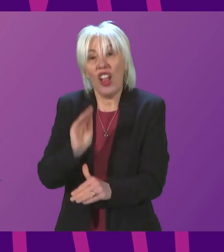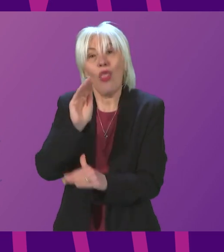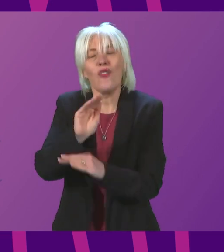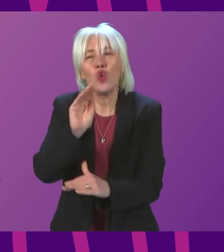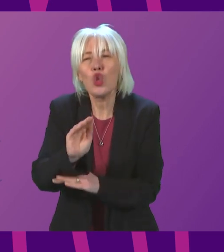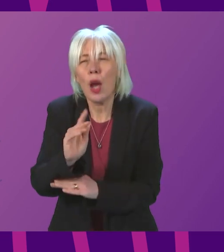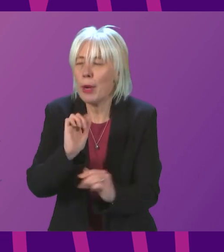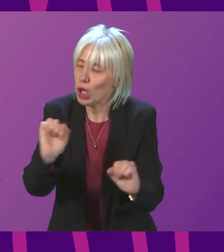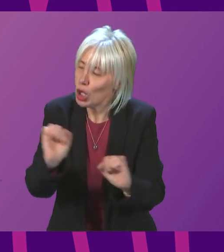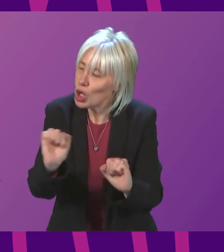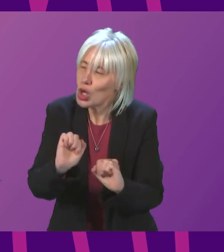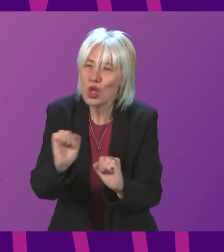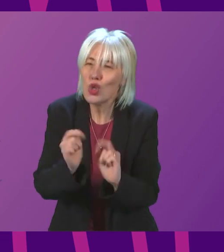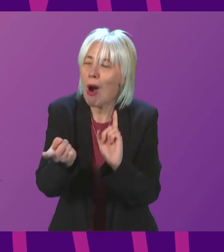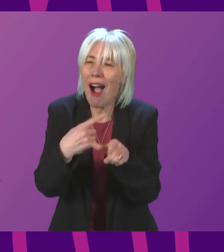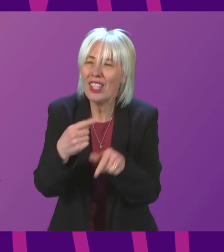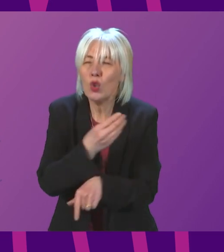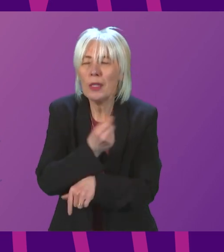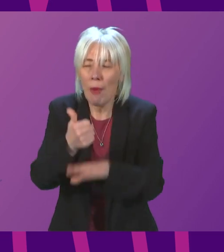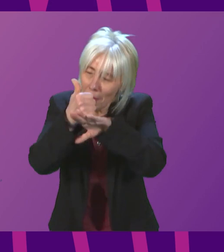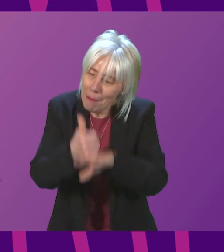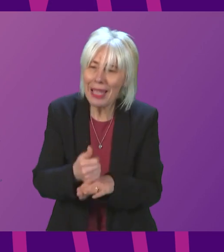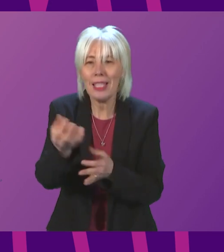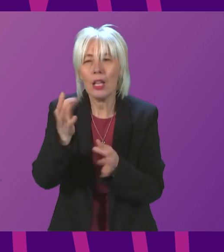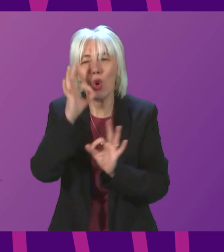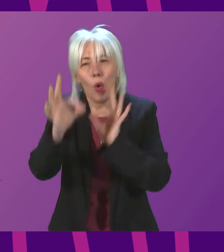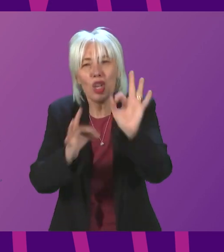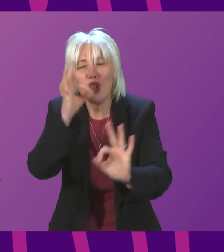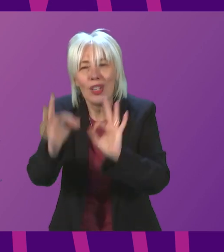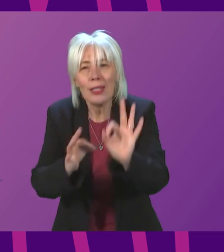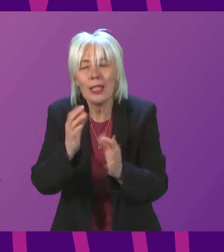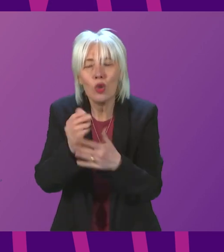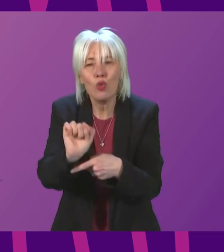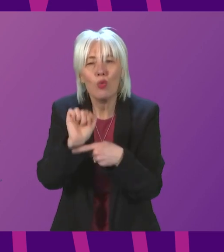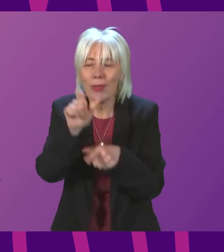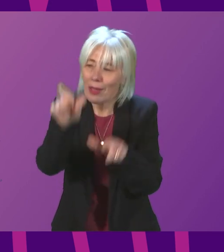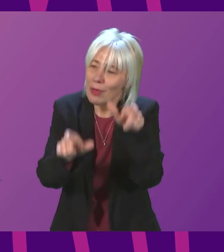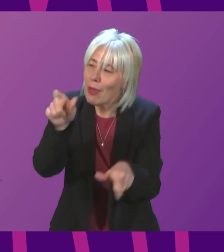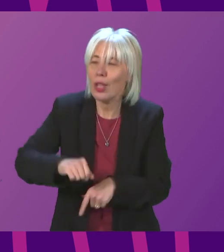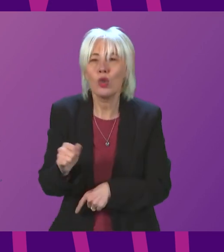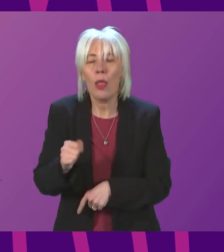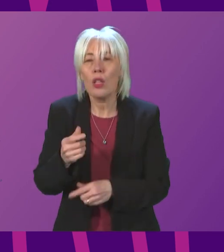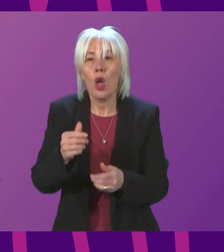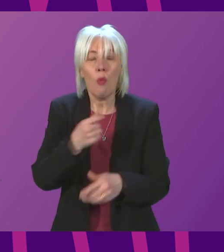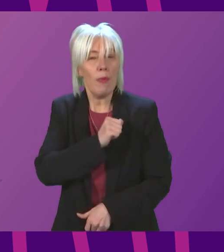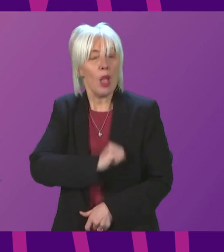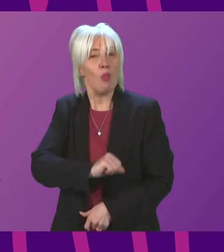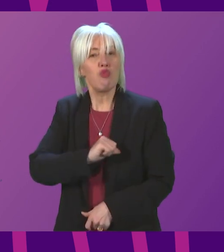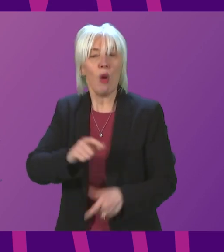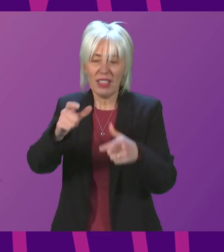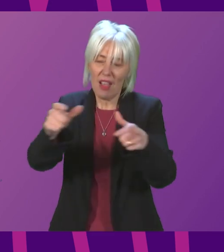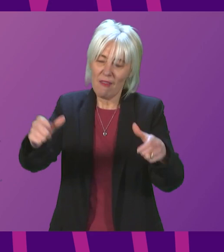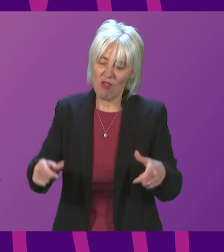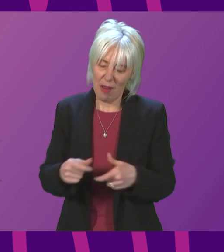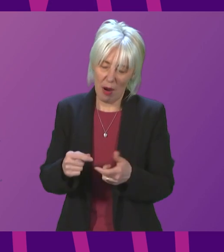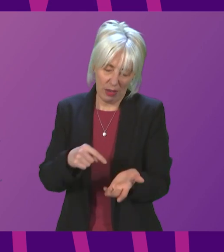yet answers to some of these fundamental questions that will be in place to protect Scots. We were promised a framework. This appears more